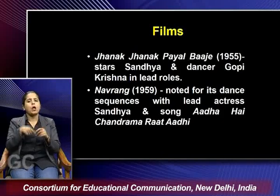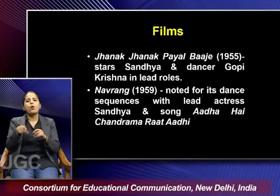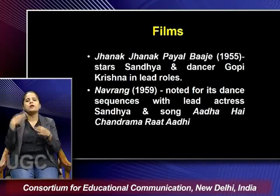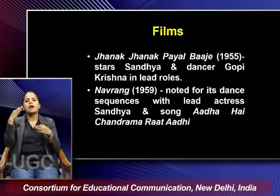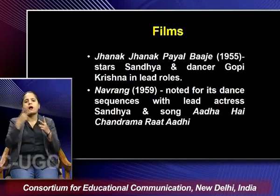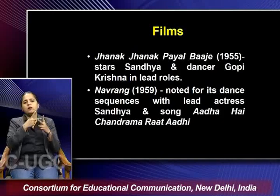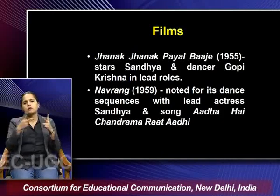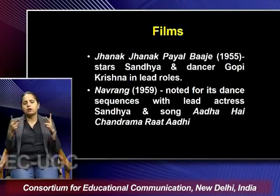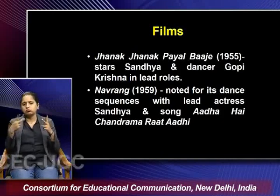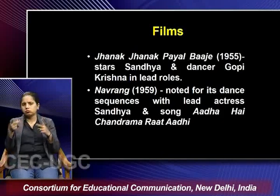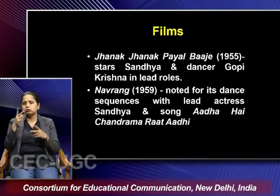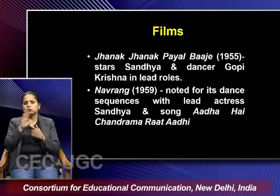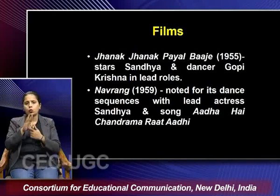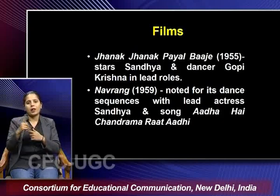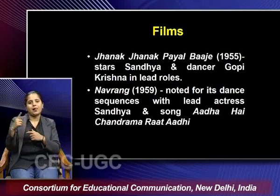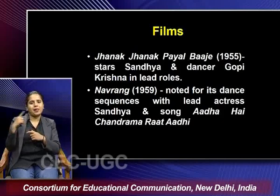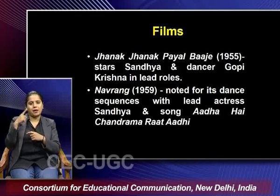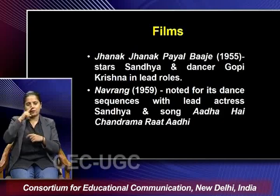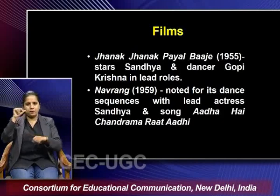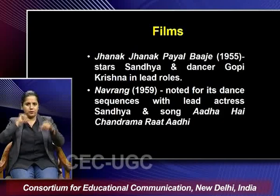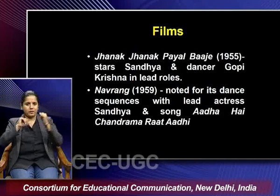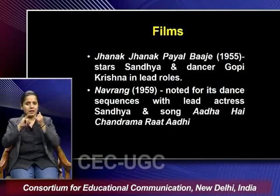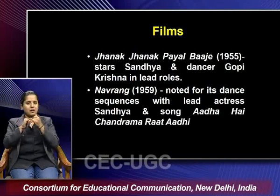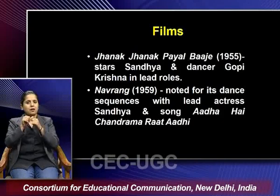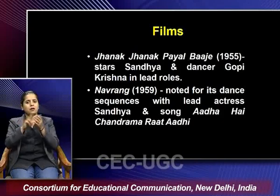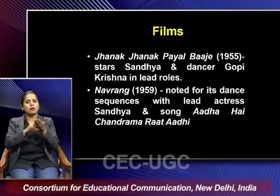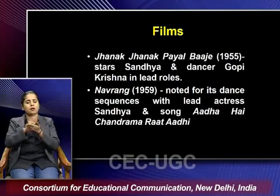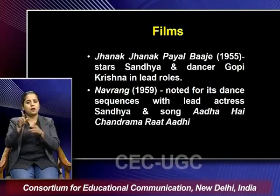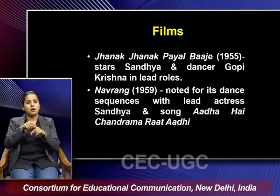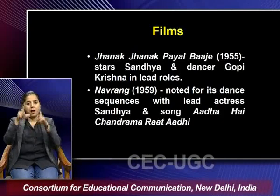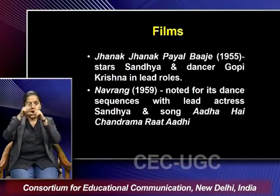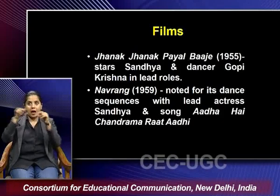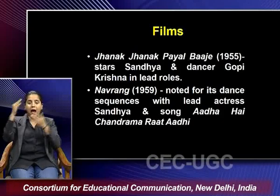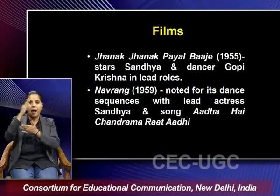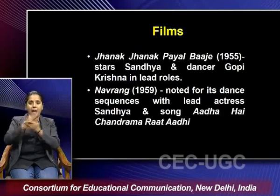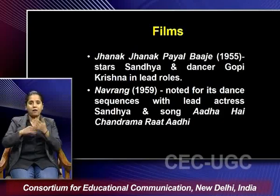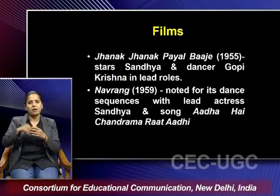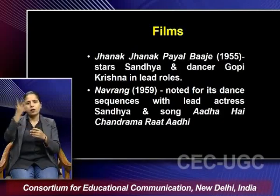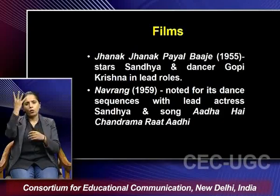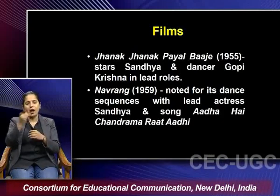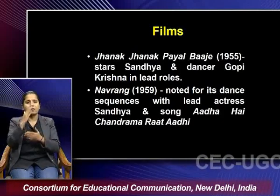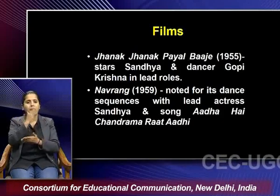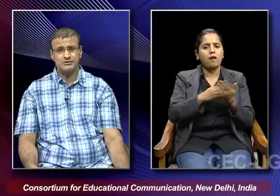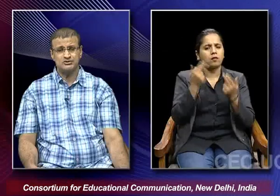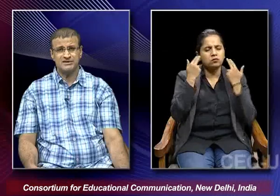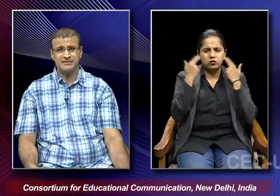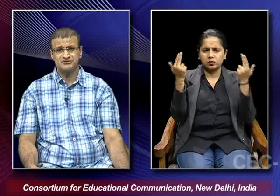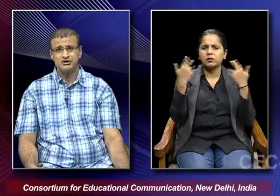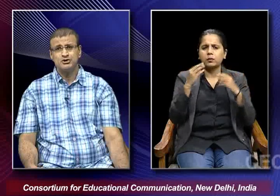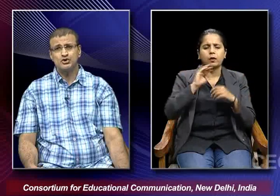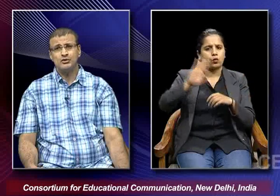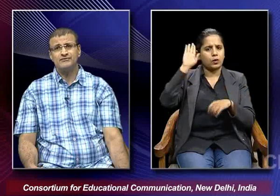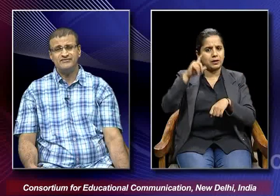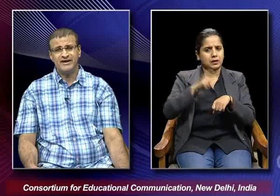with the lead actor sandhya and the song adha hai chandarma rat adhi became quite popular in those times